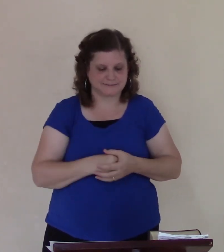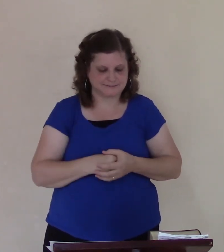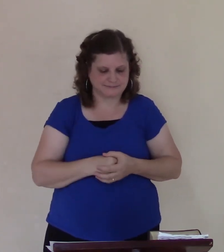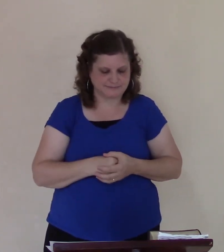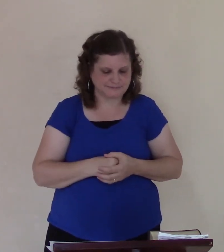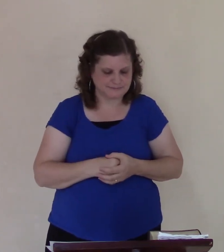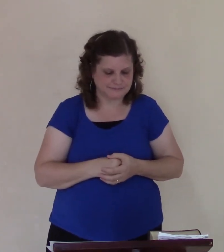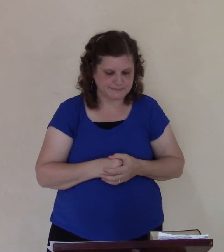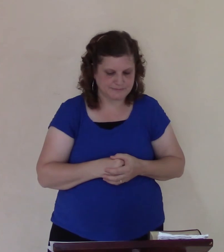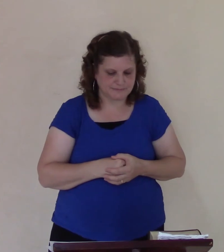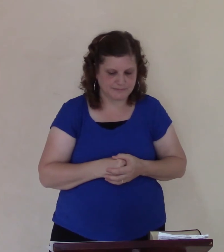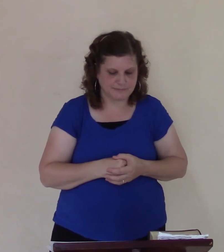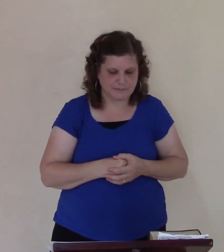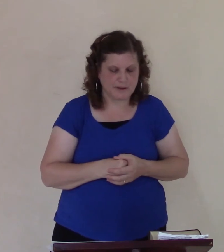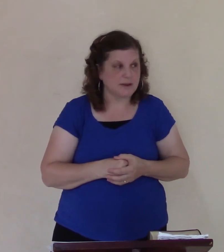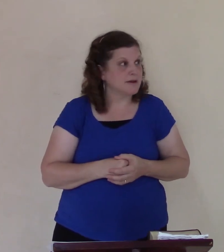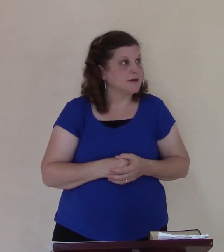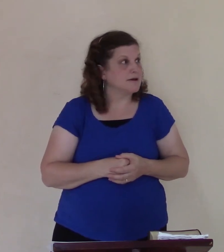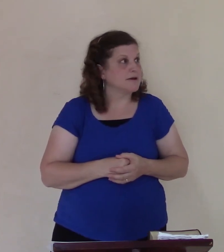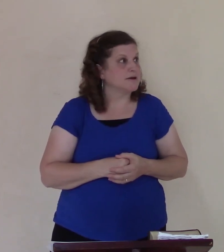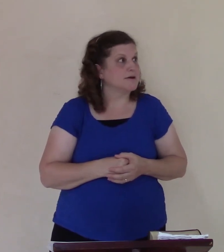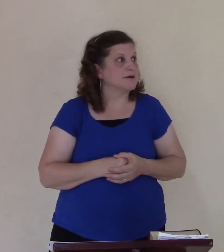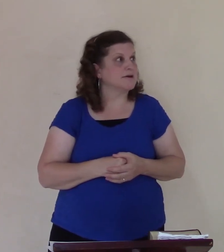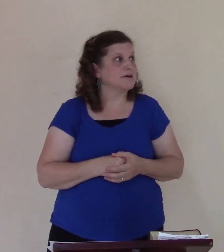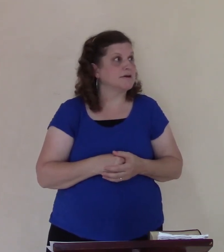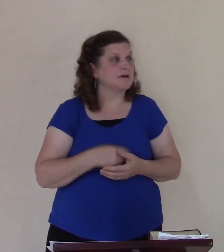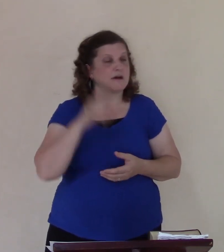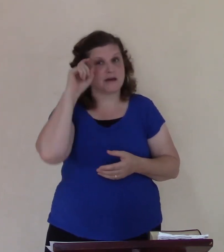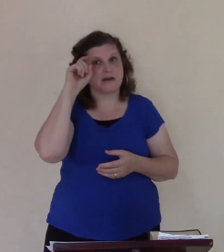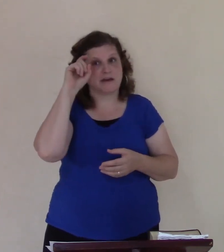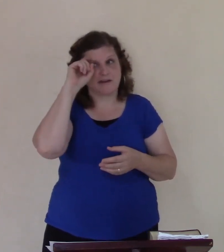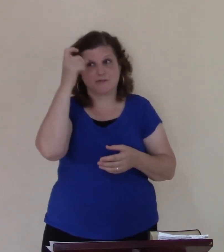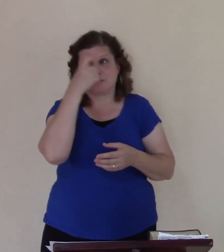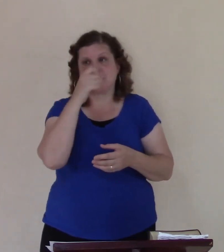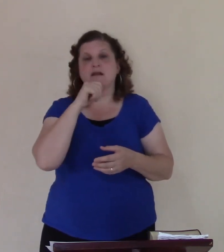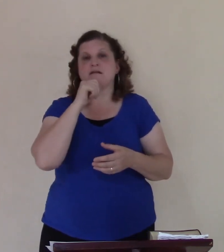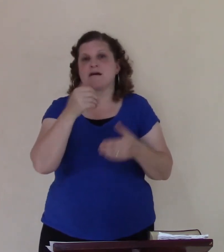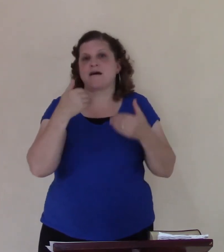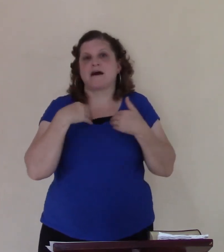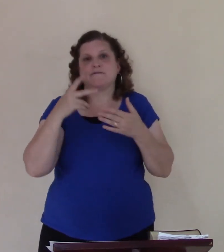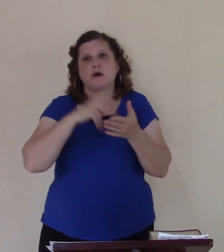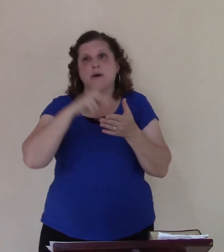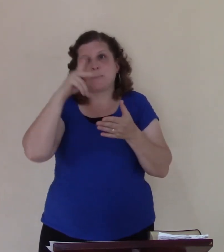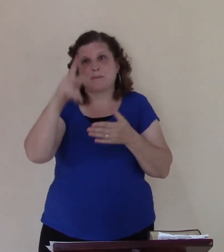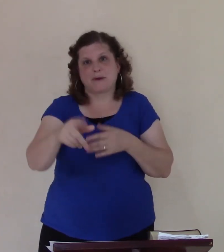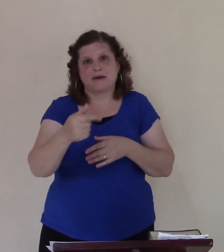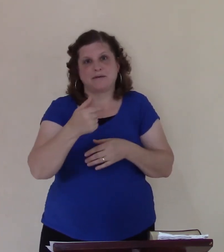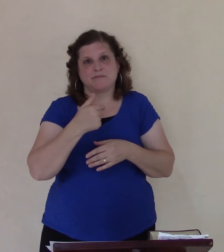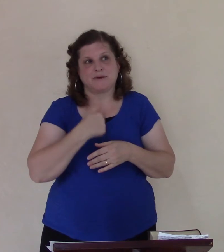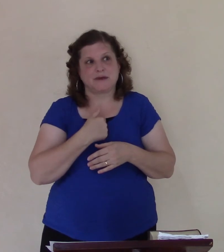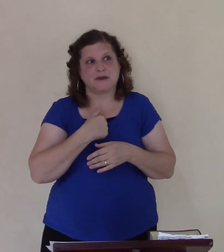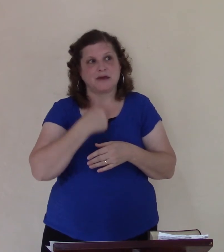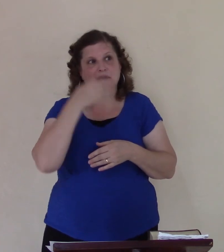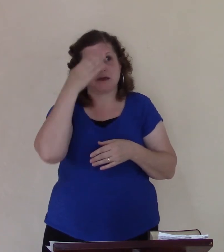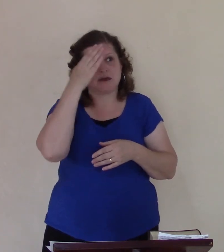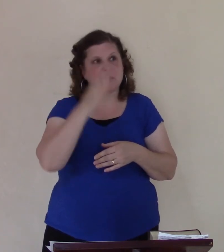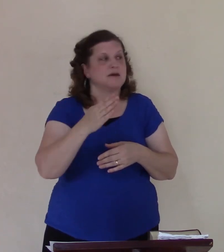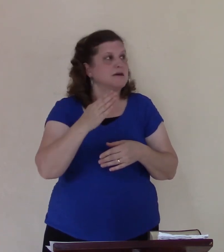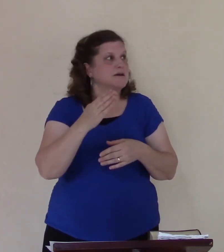expectation not a government does not only God gets to government government is from now okay